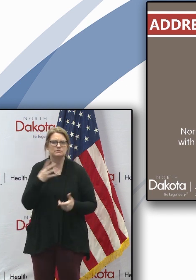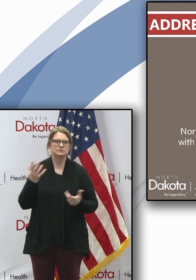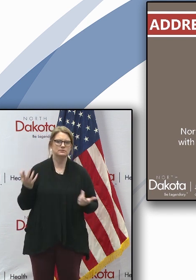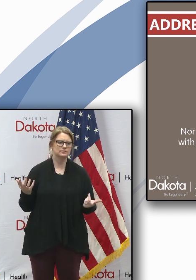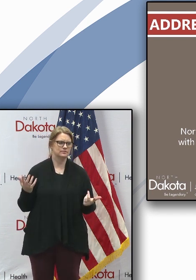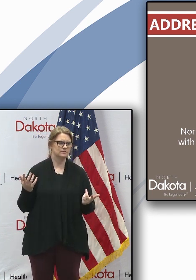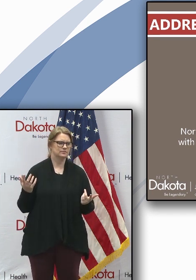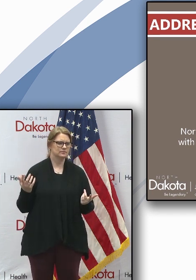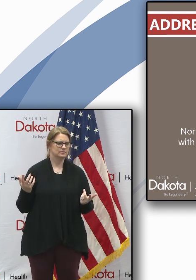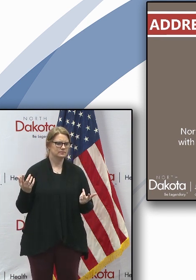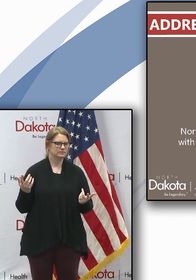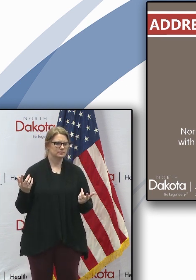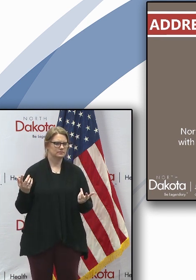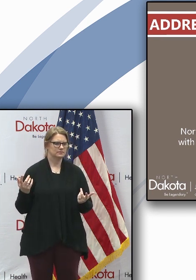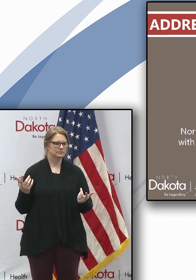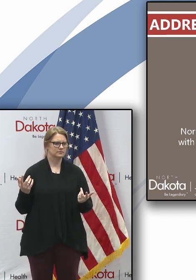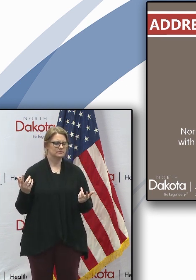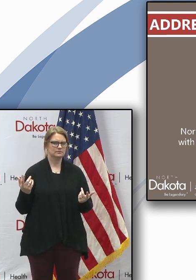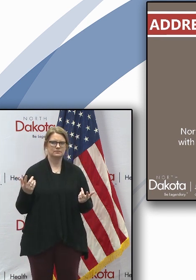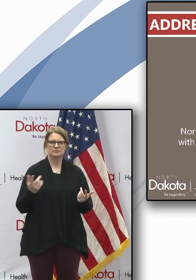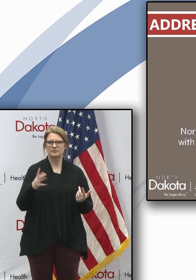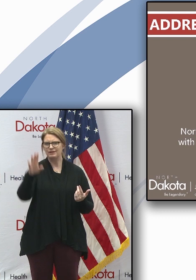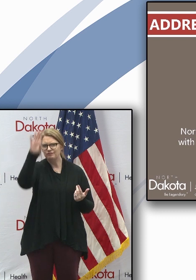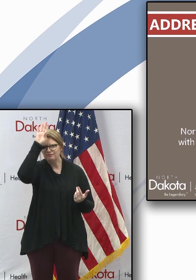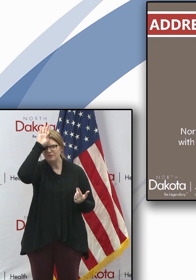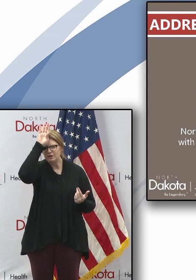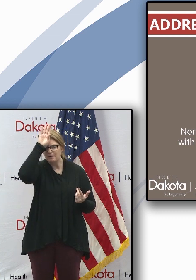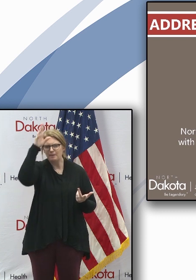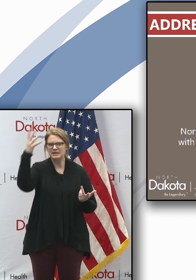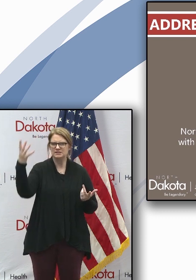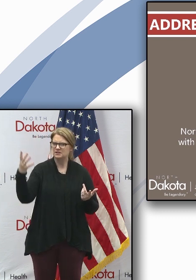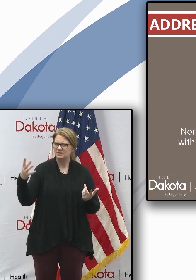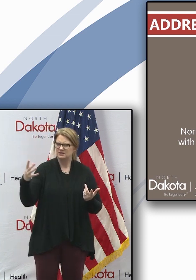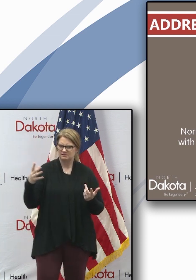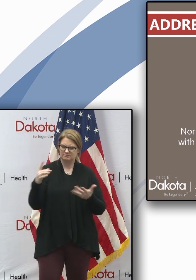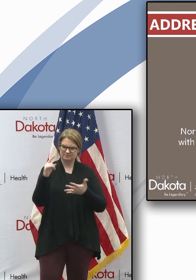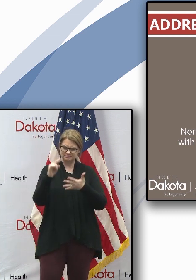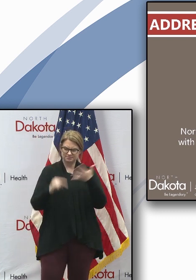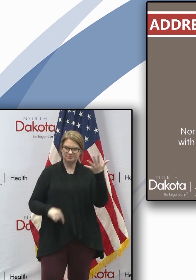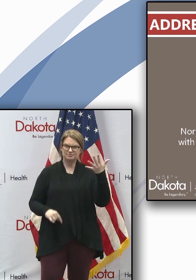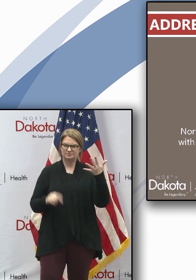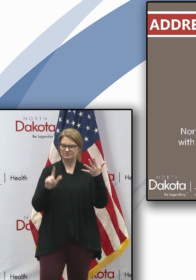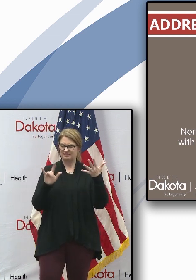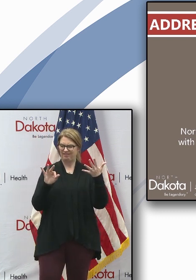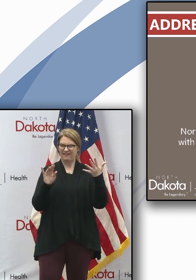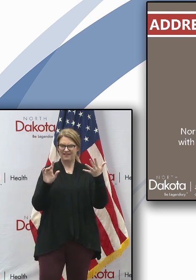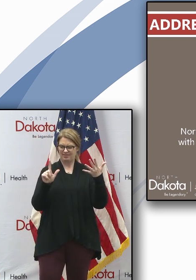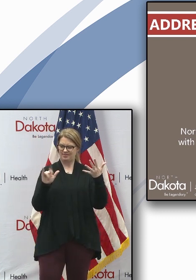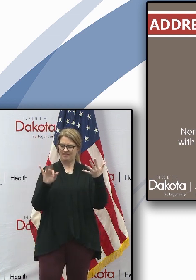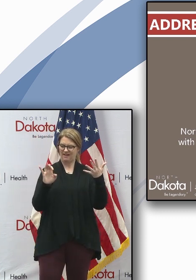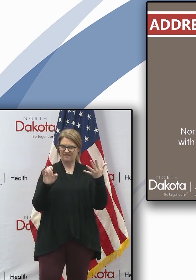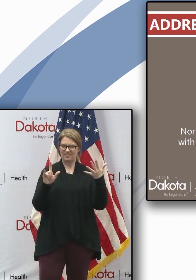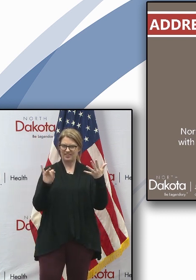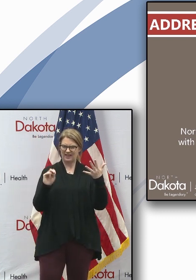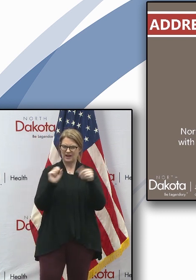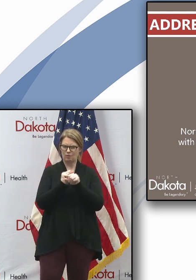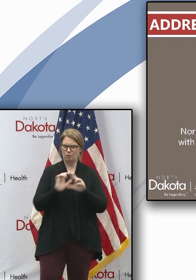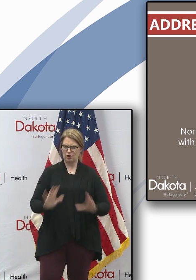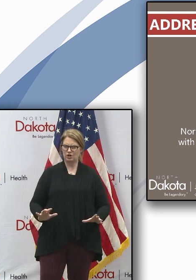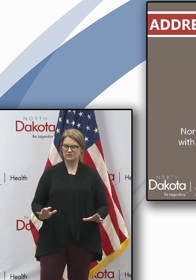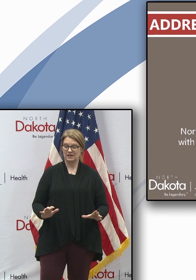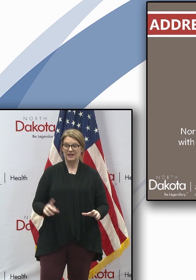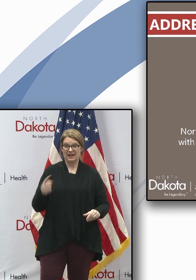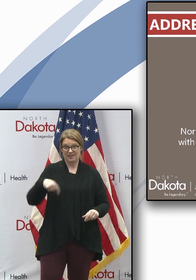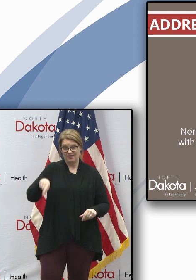fire protection, all the things that our lifeline workers do, that this is a deep concern.